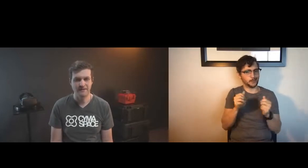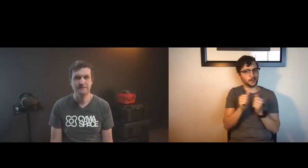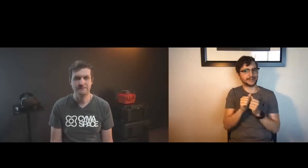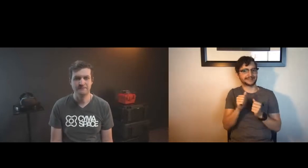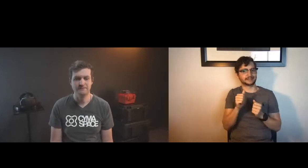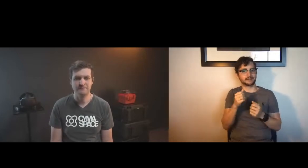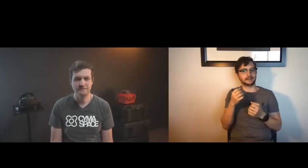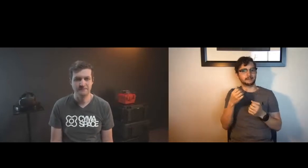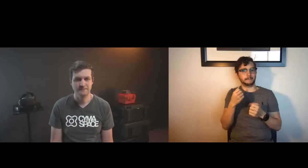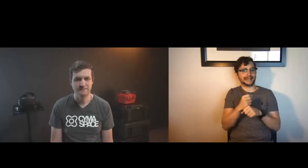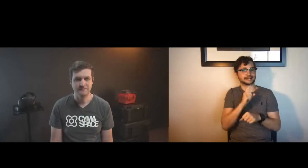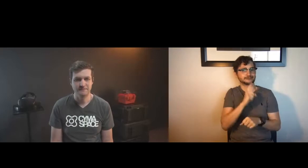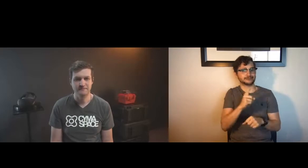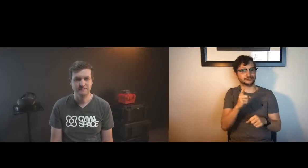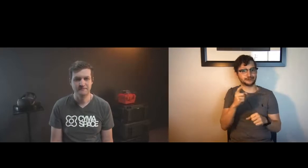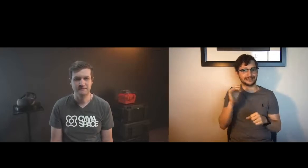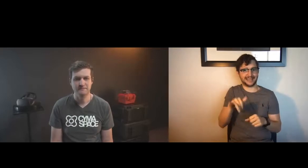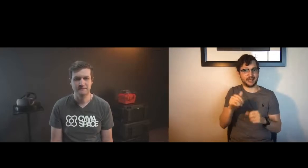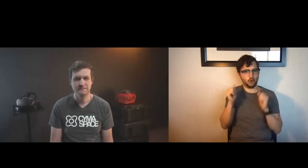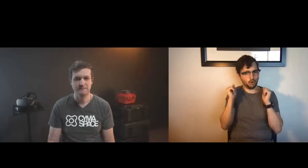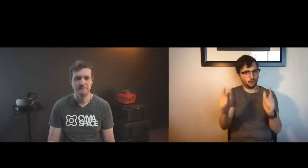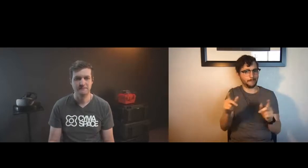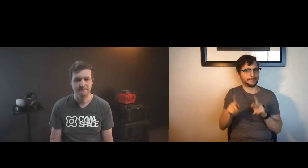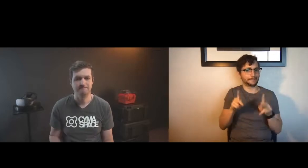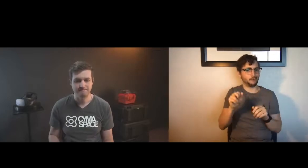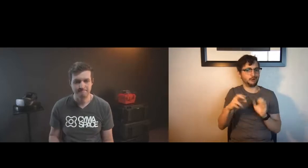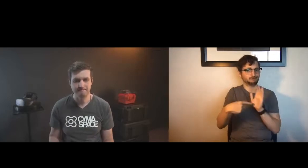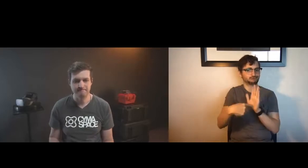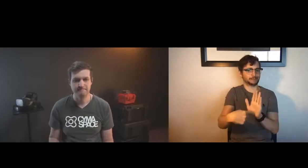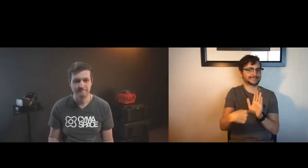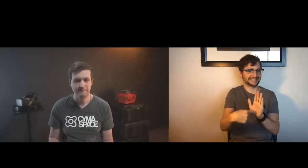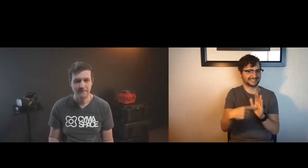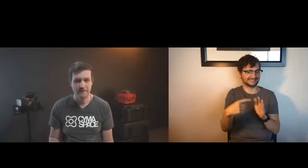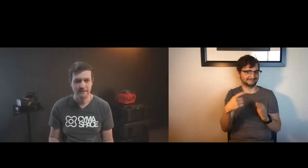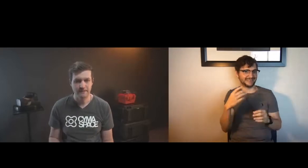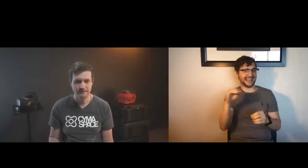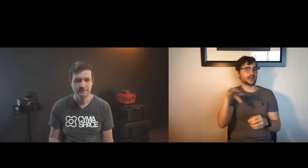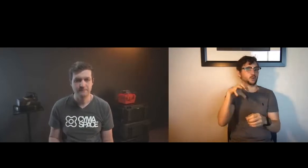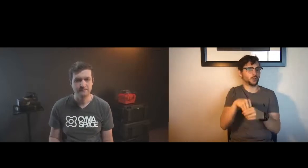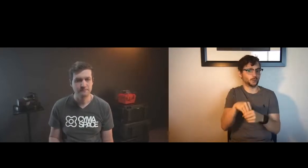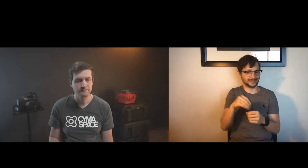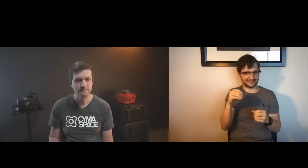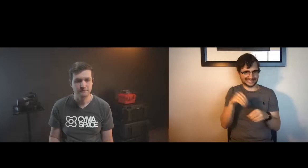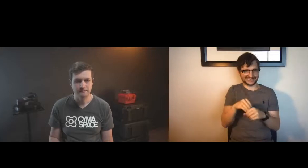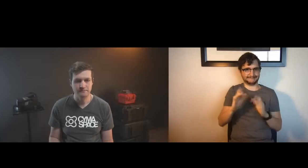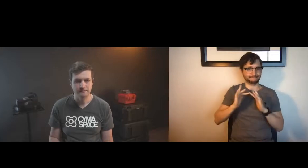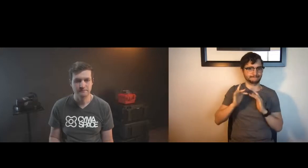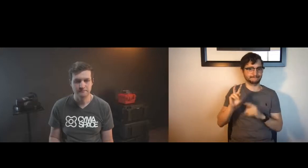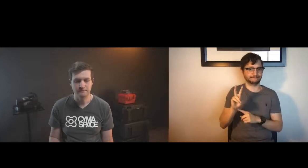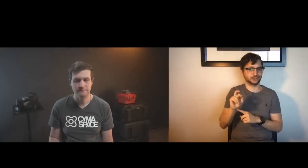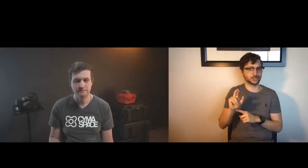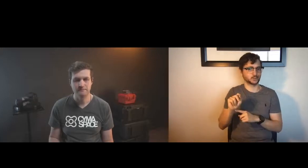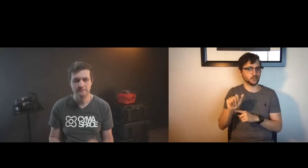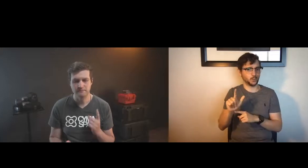it is certainly something that we always struggle with to ensure that every person is represented